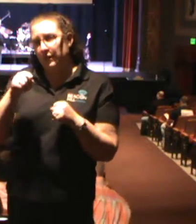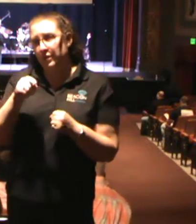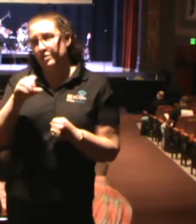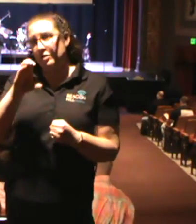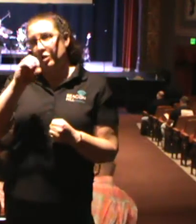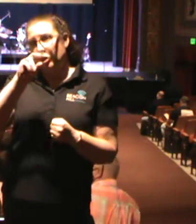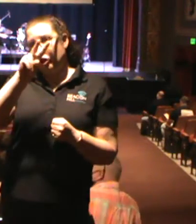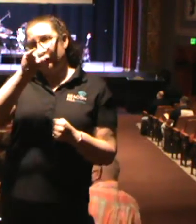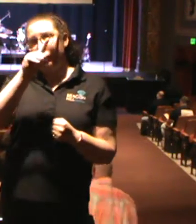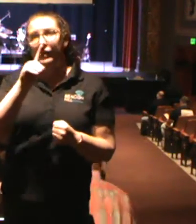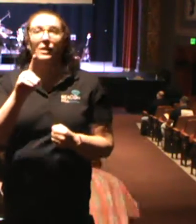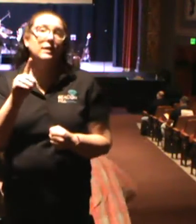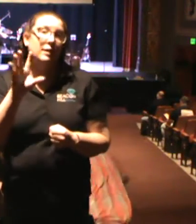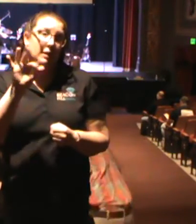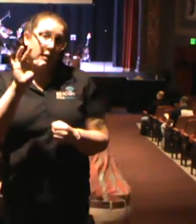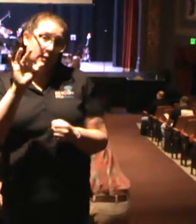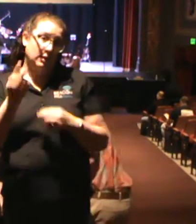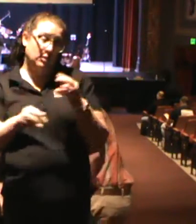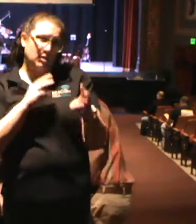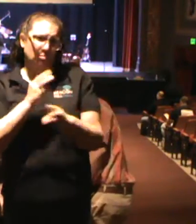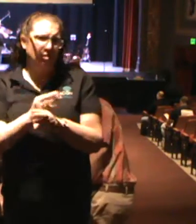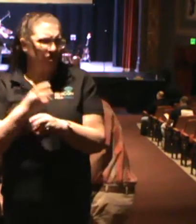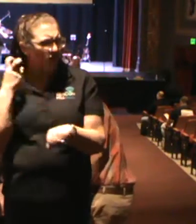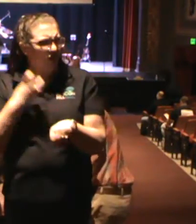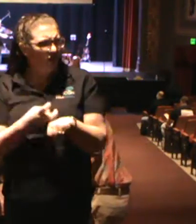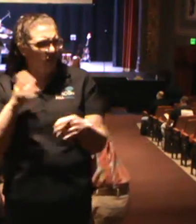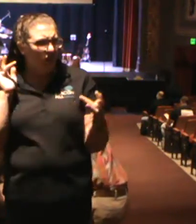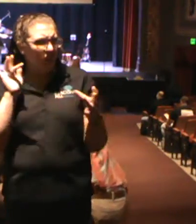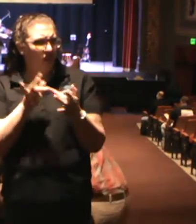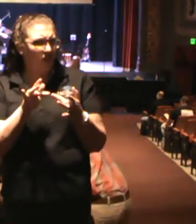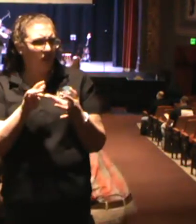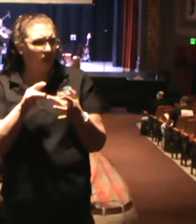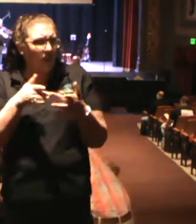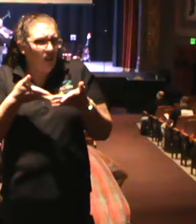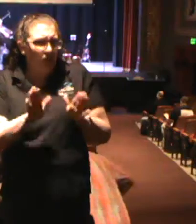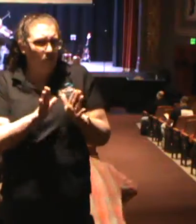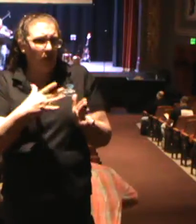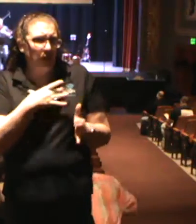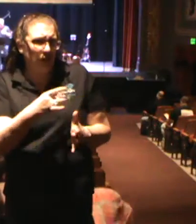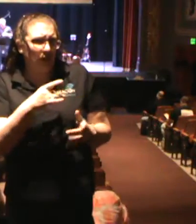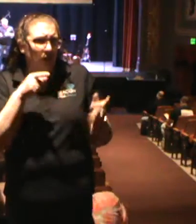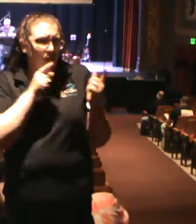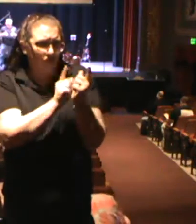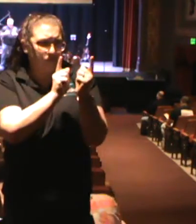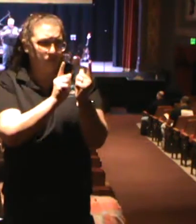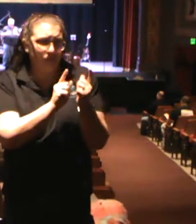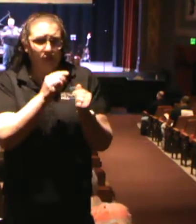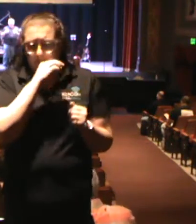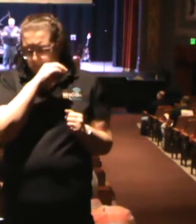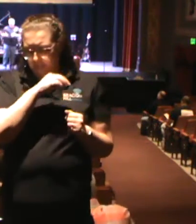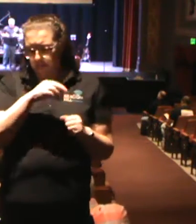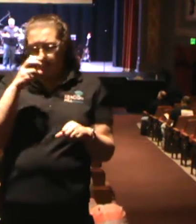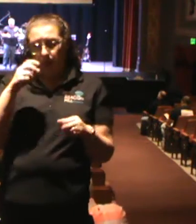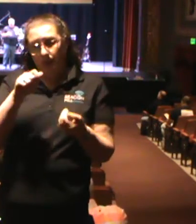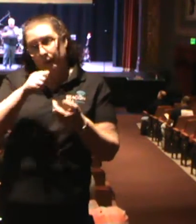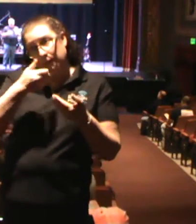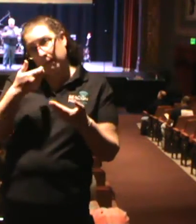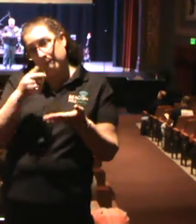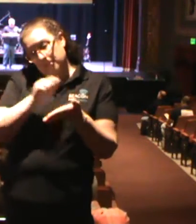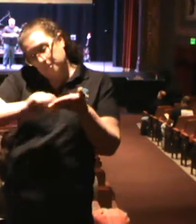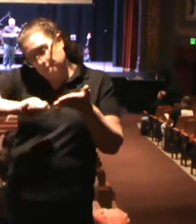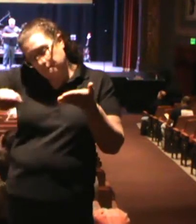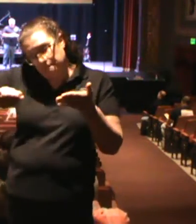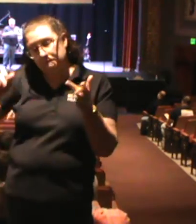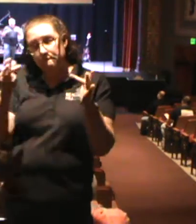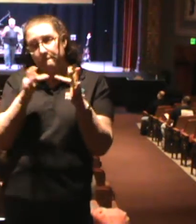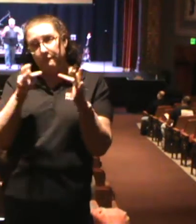live in, it's kind of difficult to really kind of connect with everybody the way that I would like to. And so by filling out that connection card really gives me an opportunity just to